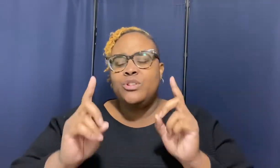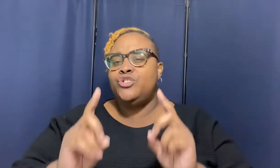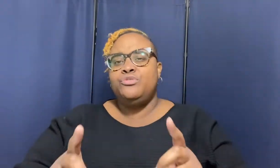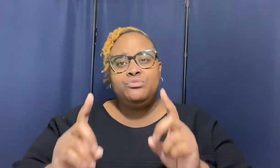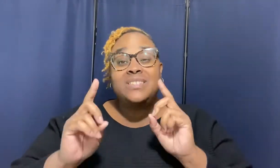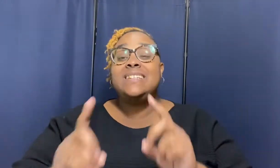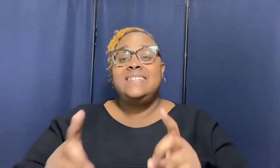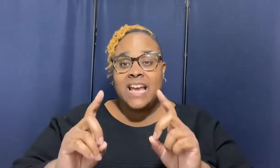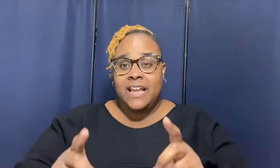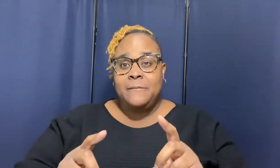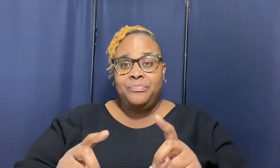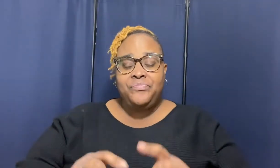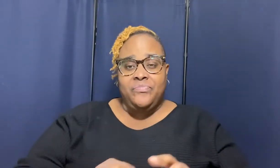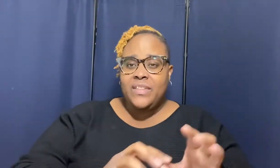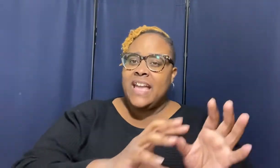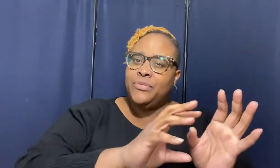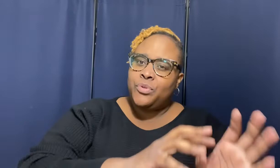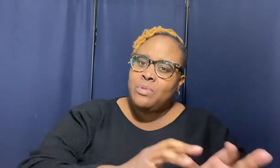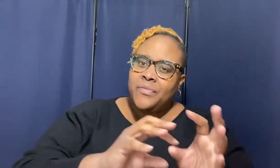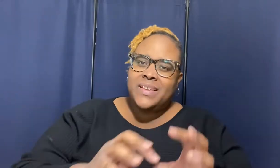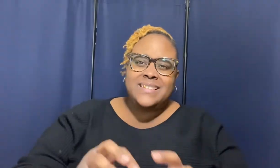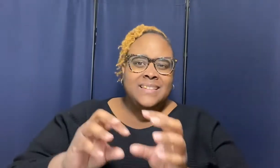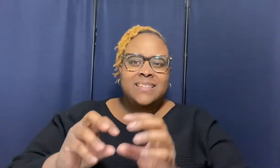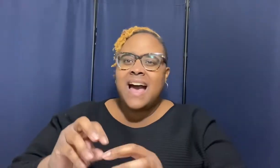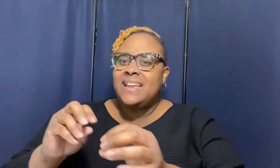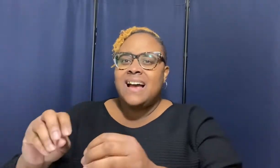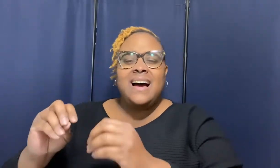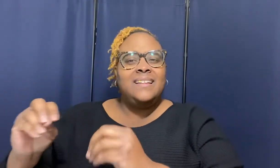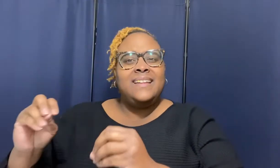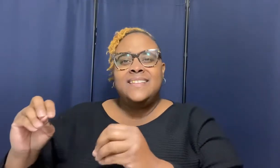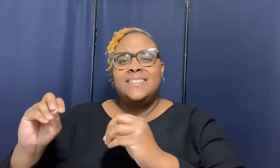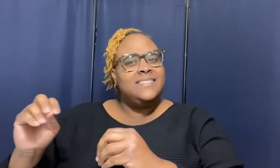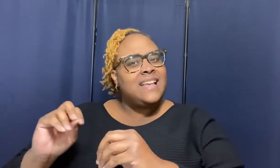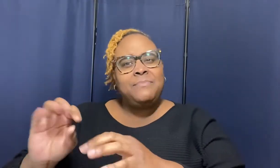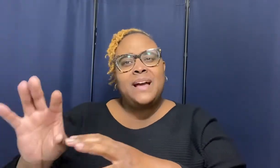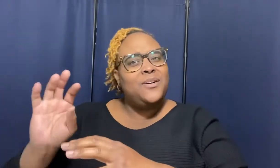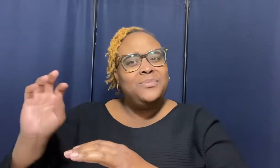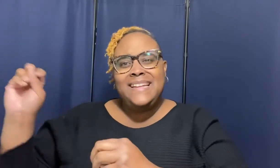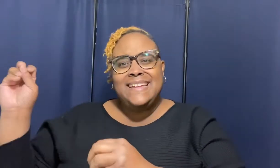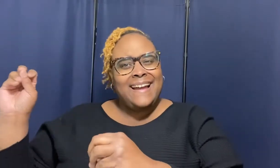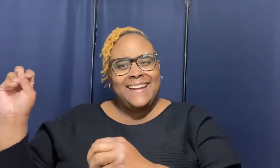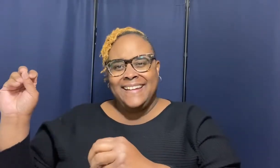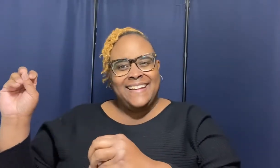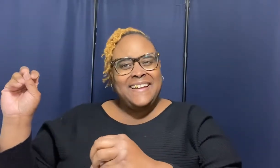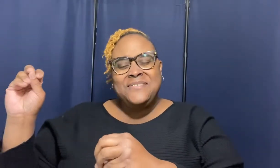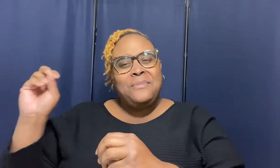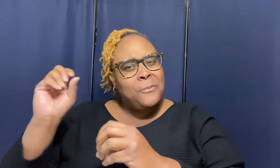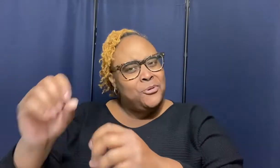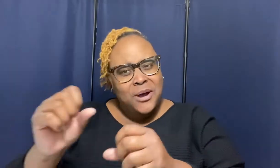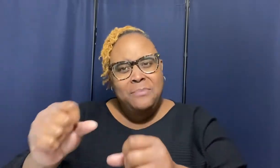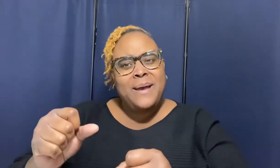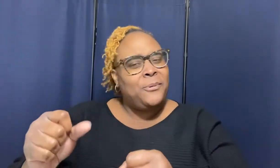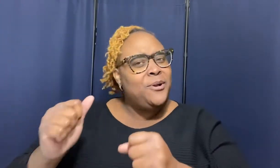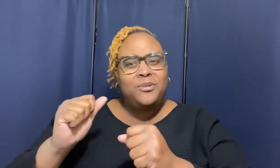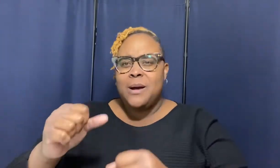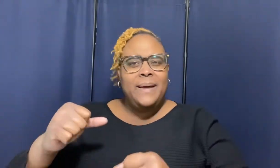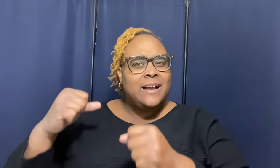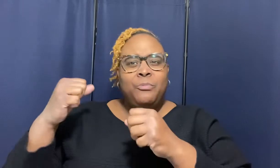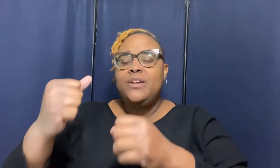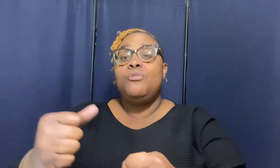you today and throughout this entire holiday season i'm not gonna leave you hanging but i'm gonna come back we're gonna come back and we're gonna